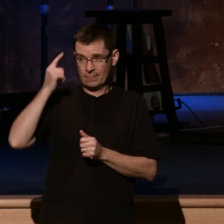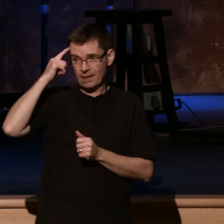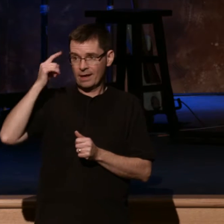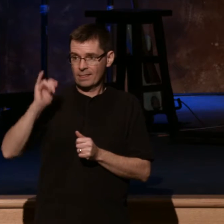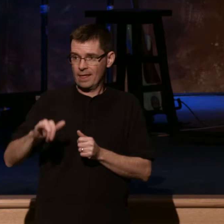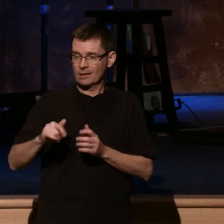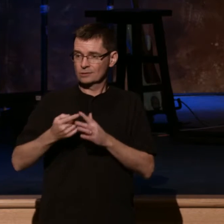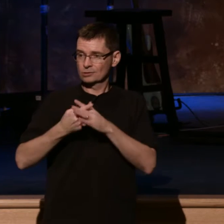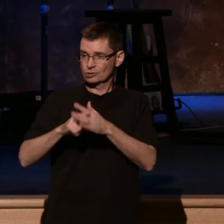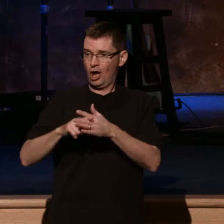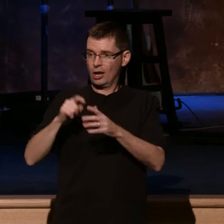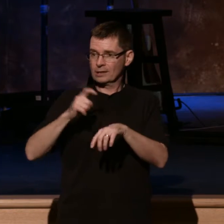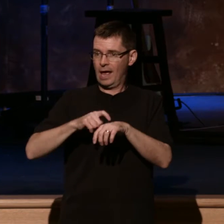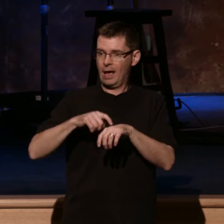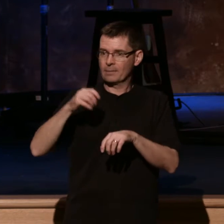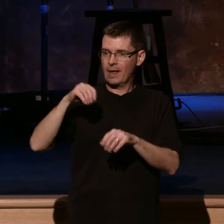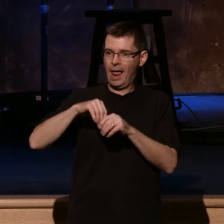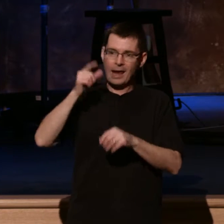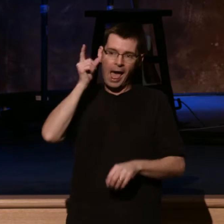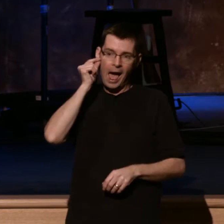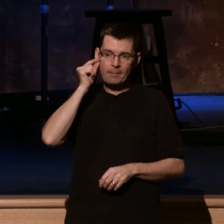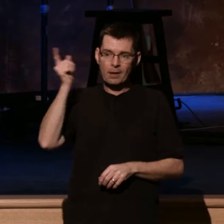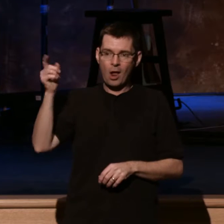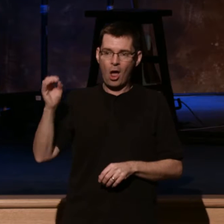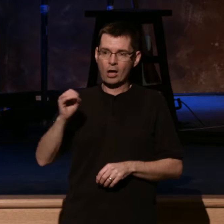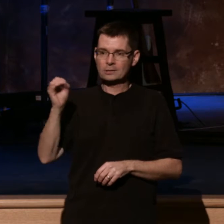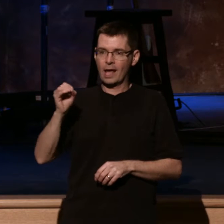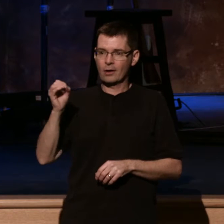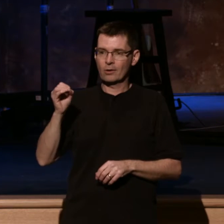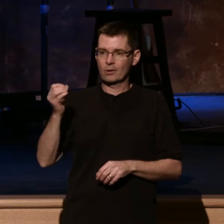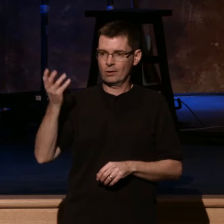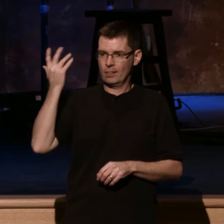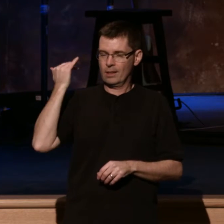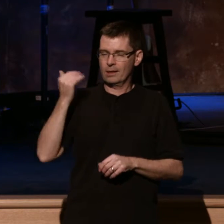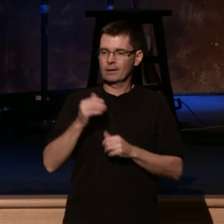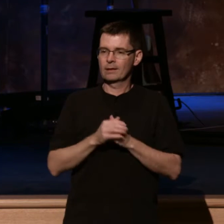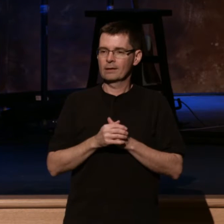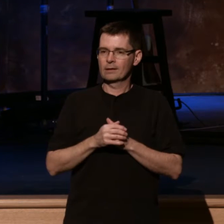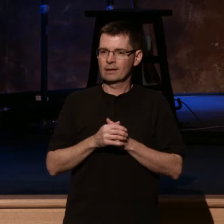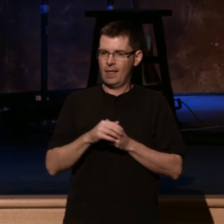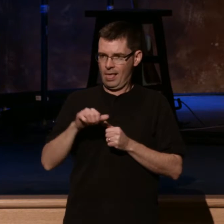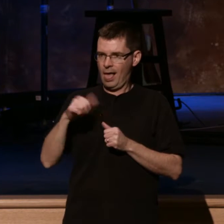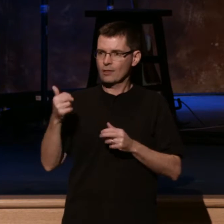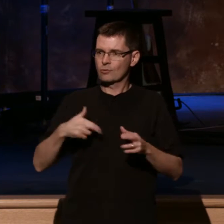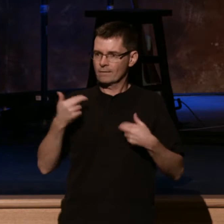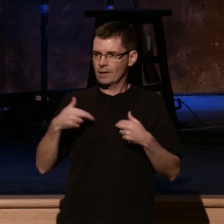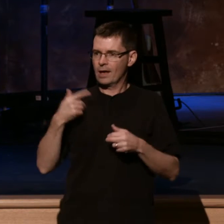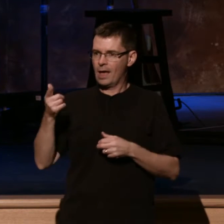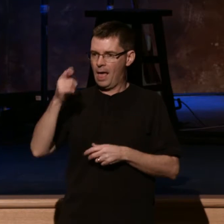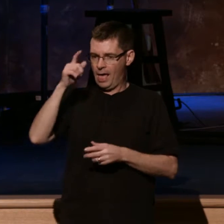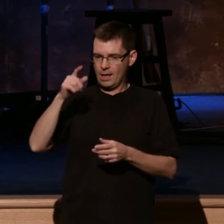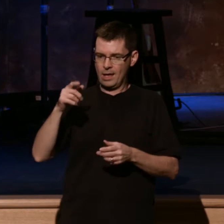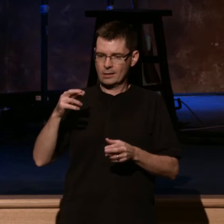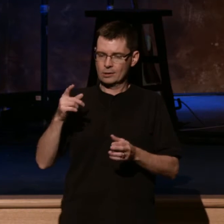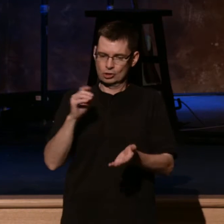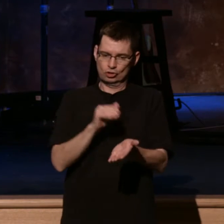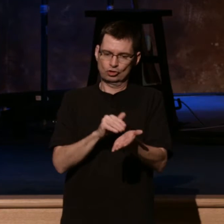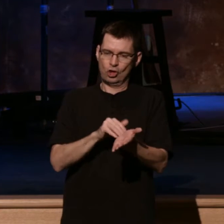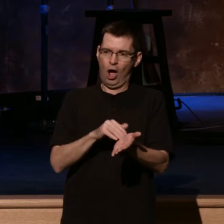There was a retired dentist, a physician rather, and his wife who began to hold prayer meetings and preach among the